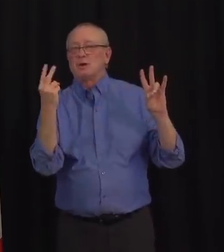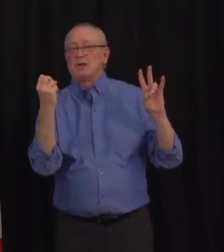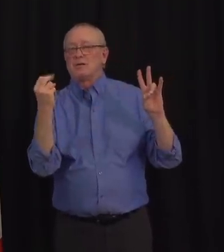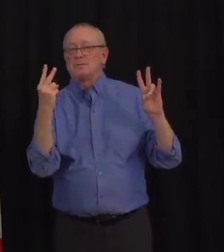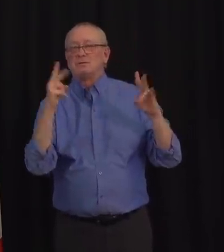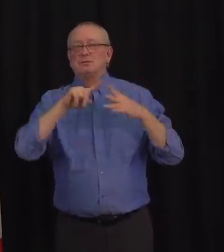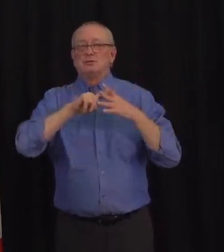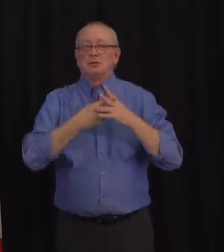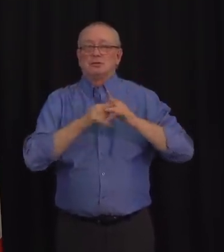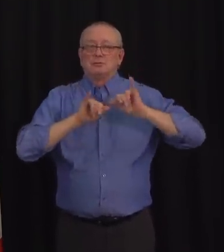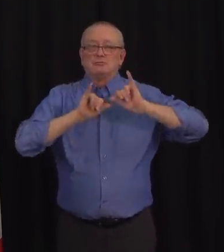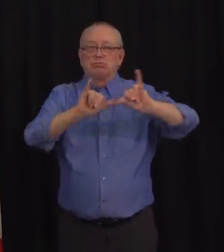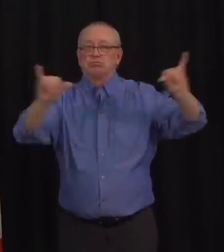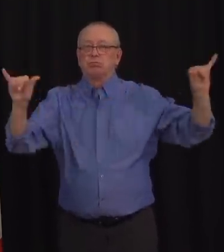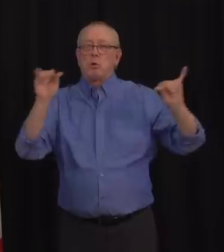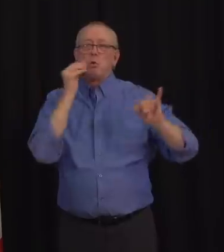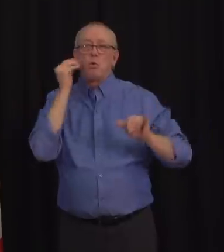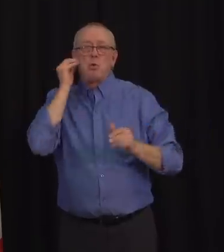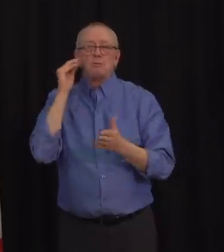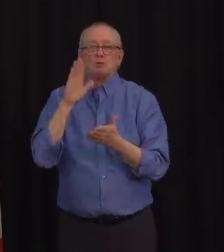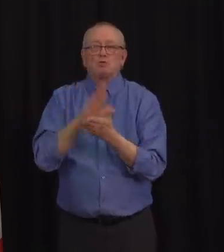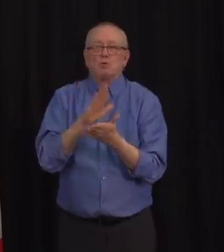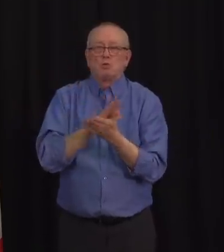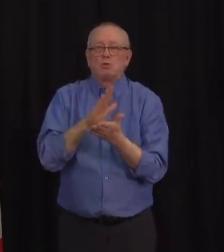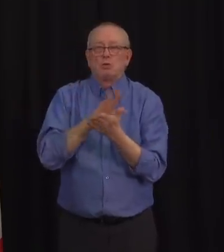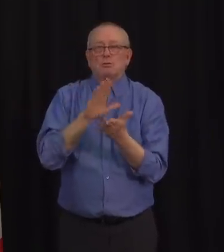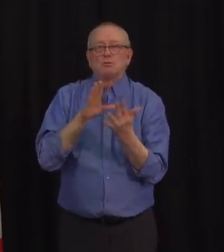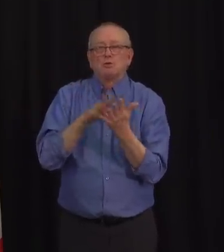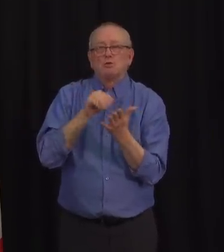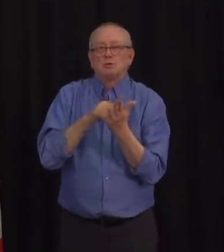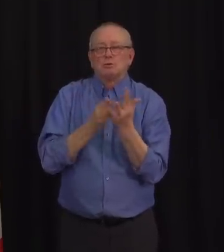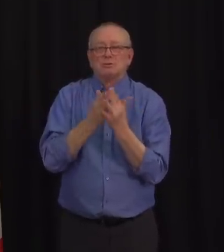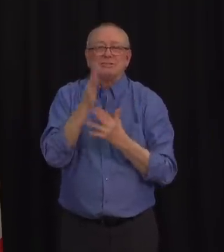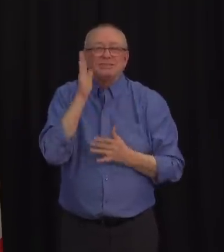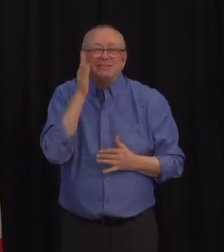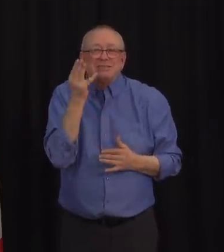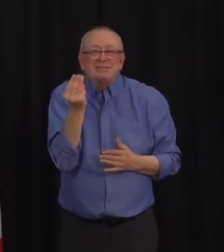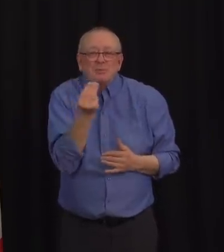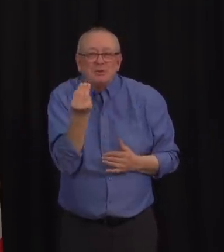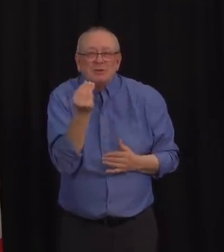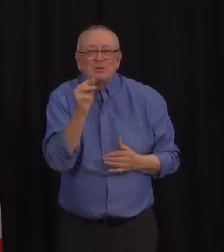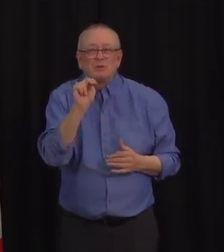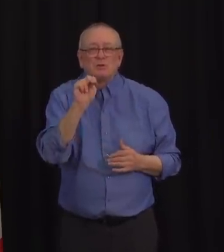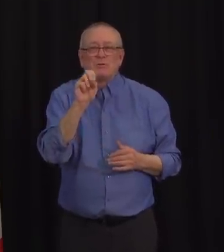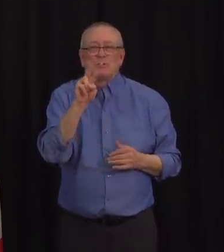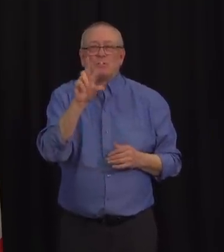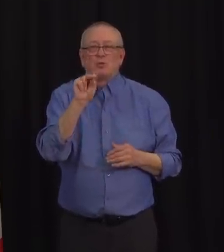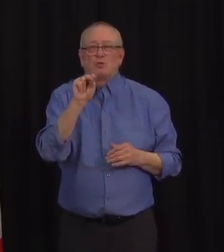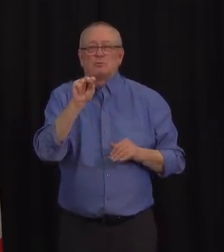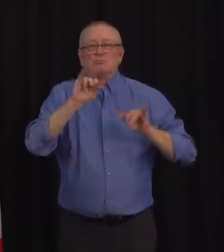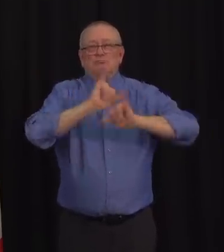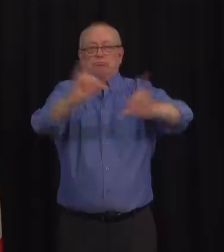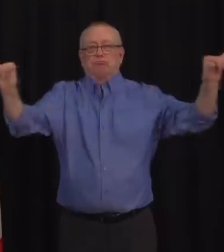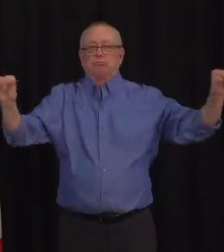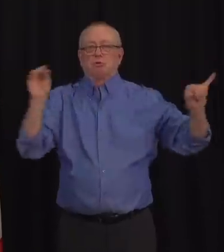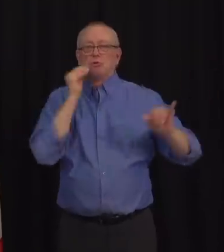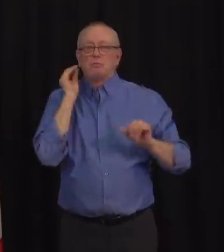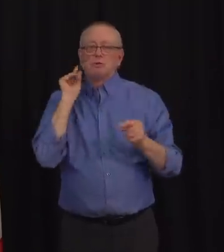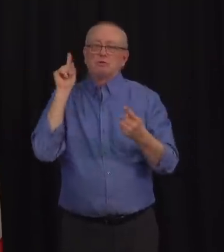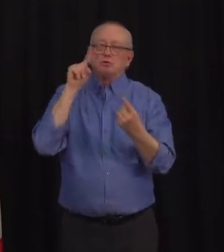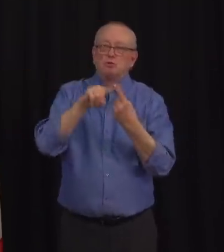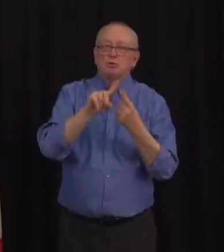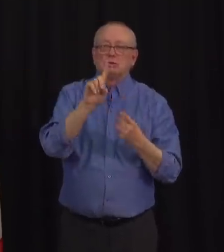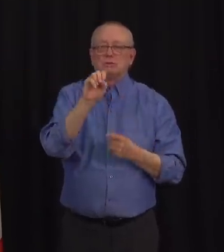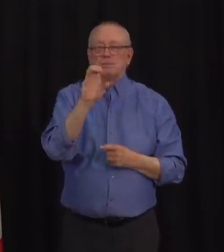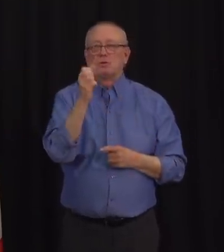All other students will remain at school in person until December 18th. The winter break will be extended by